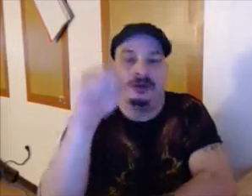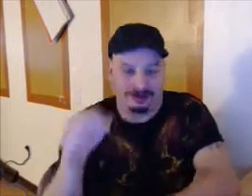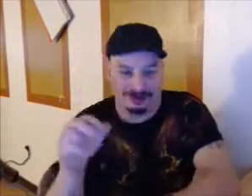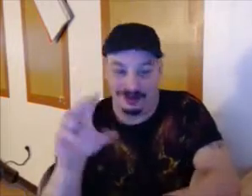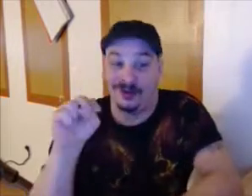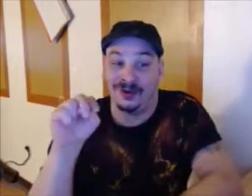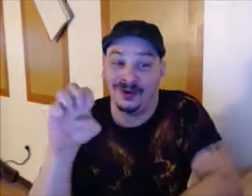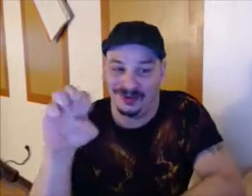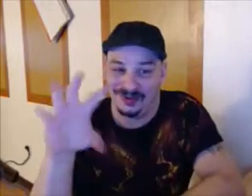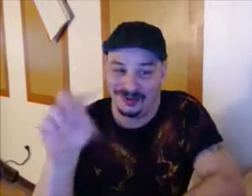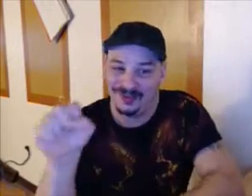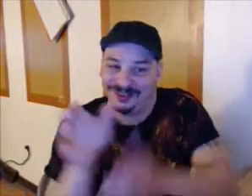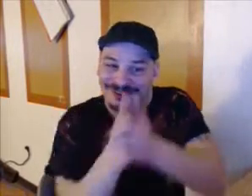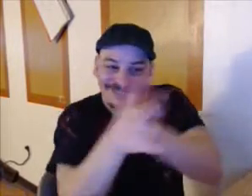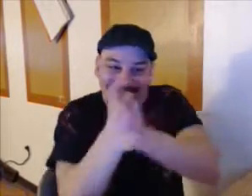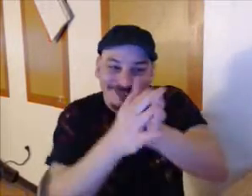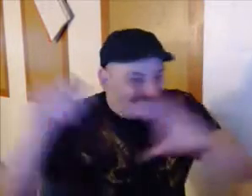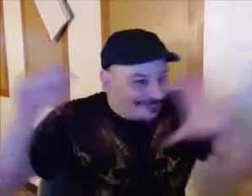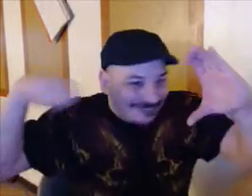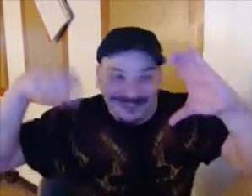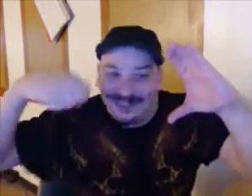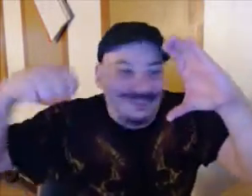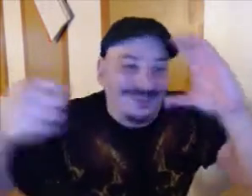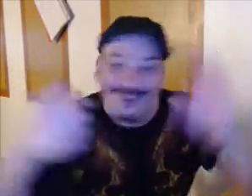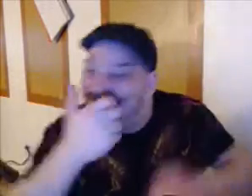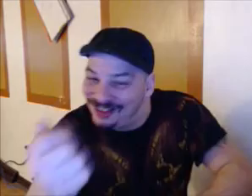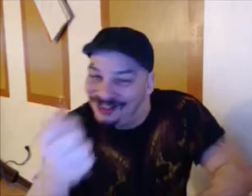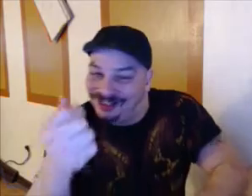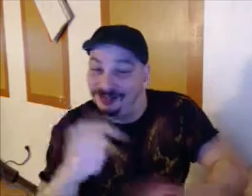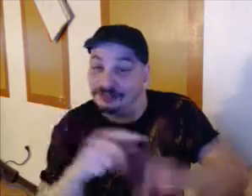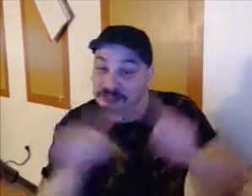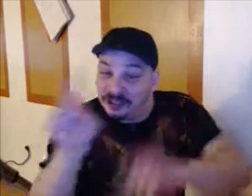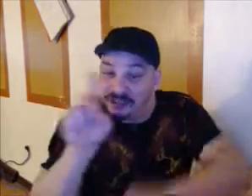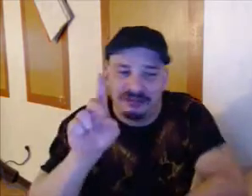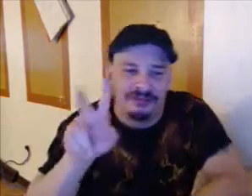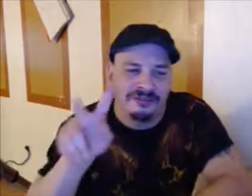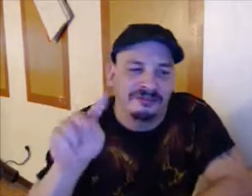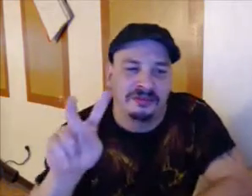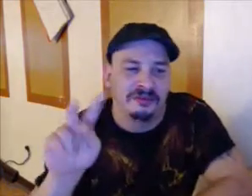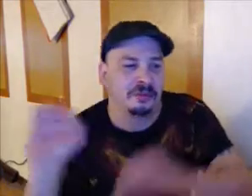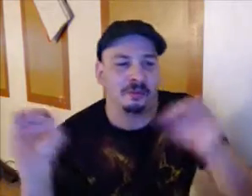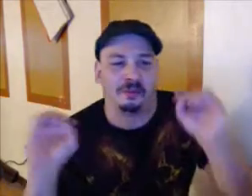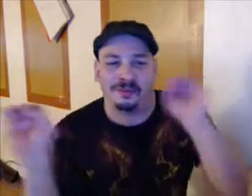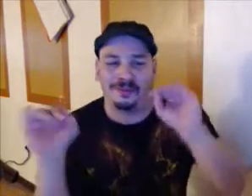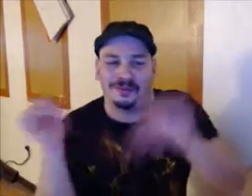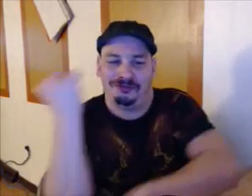the And your mantra has from the DNS.